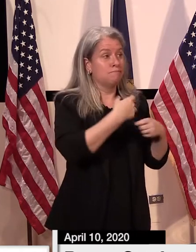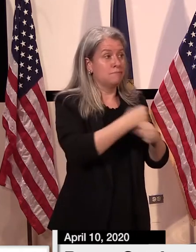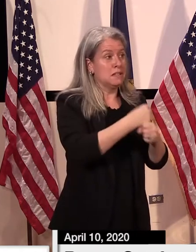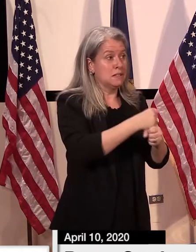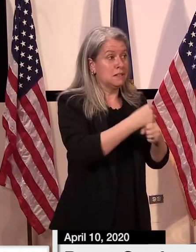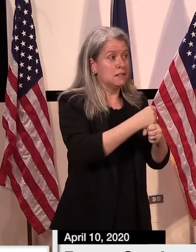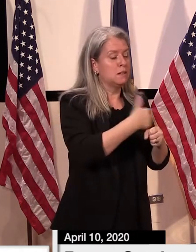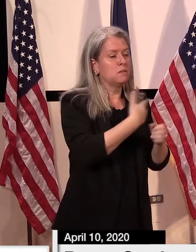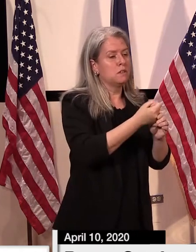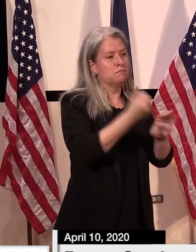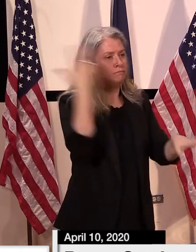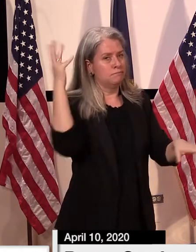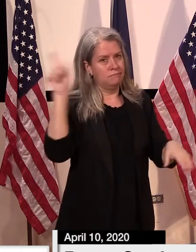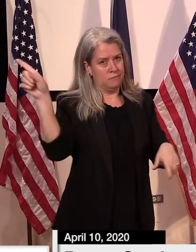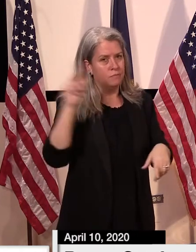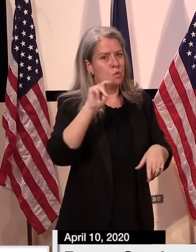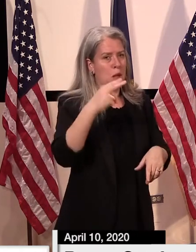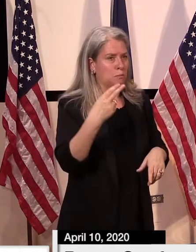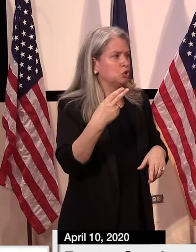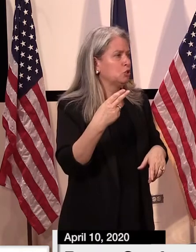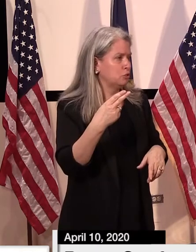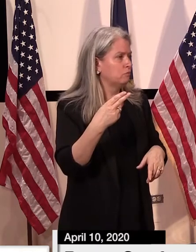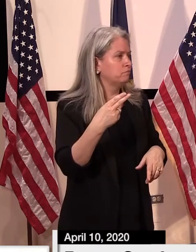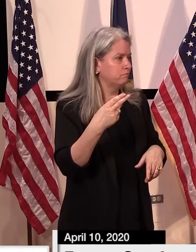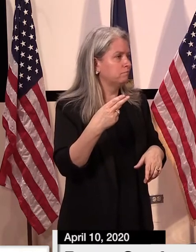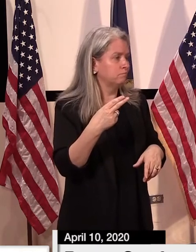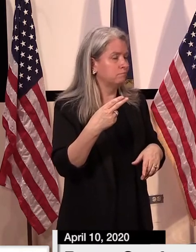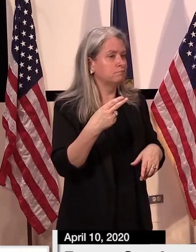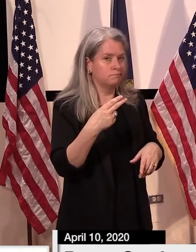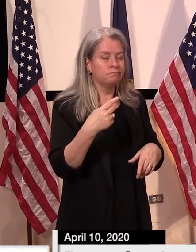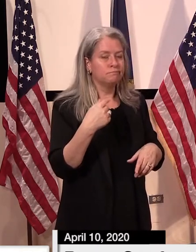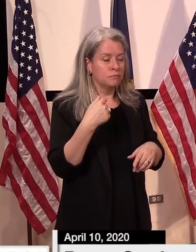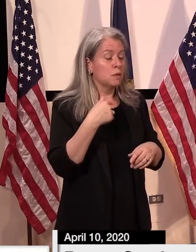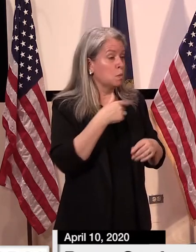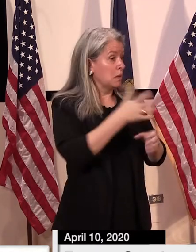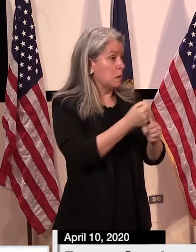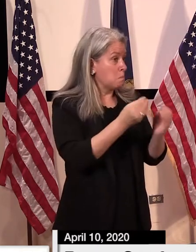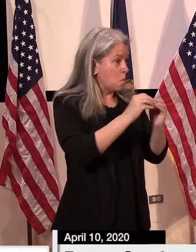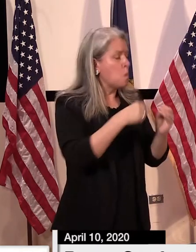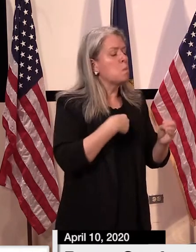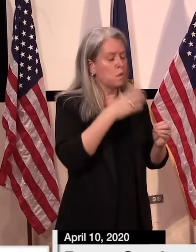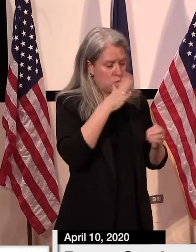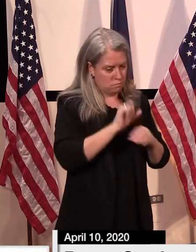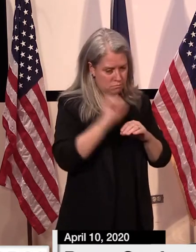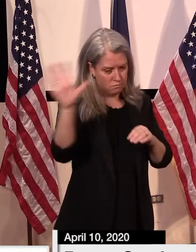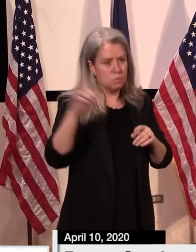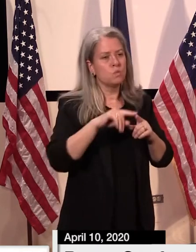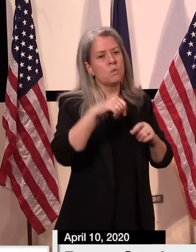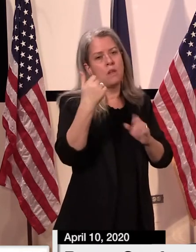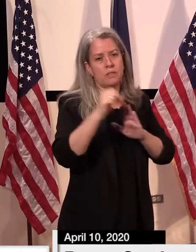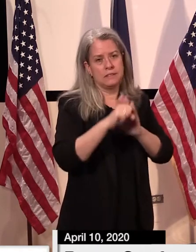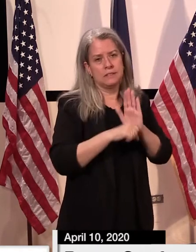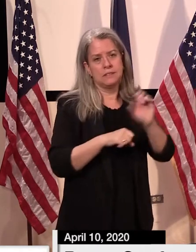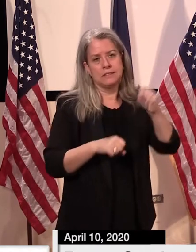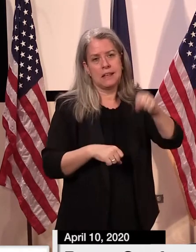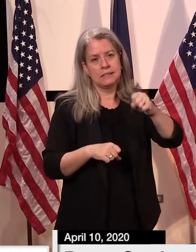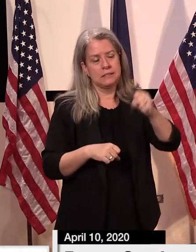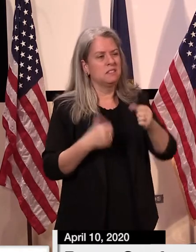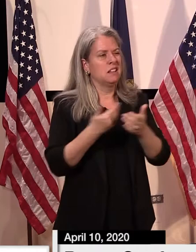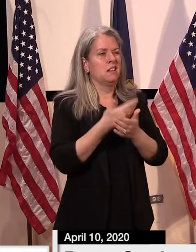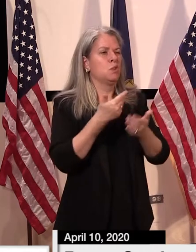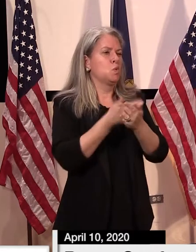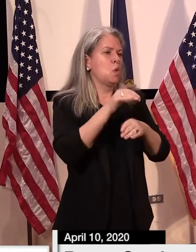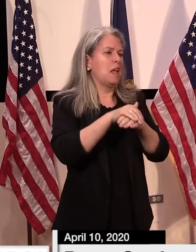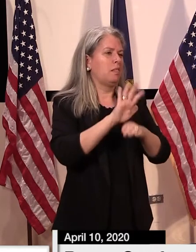to New Hampshire as well. When we receive more of the supply, we'll be sharing with other states in the northeast